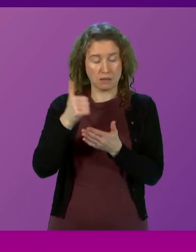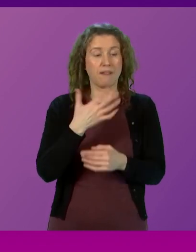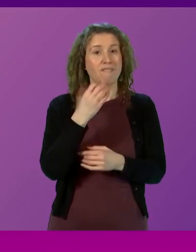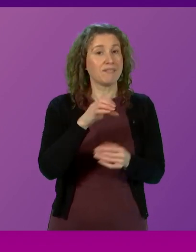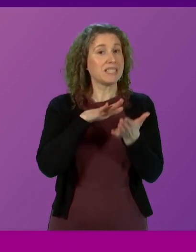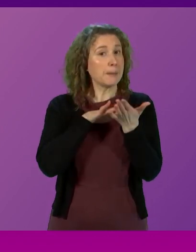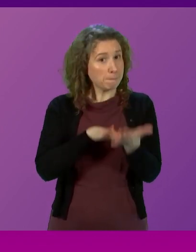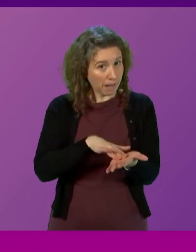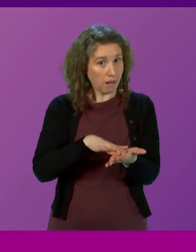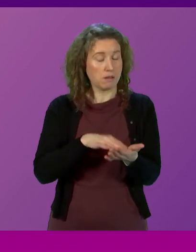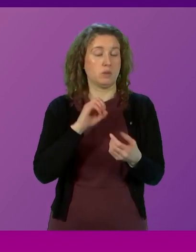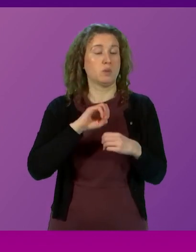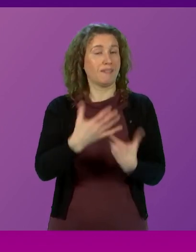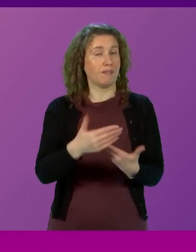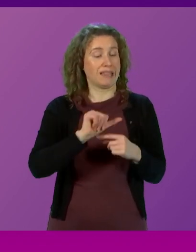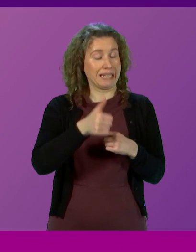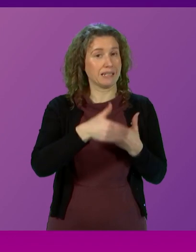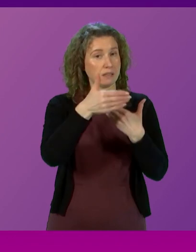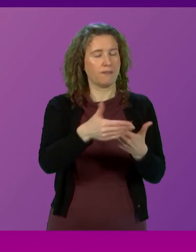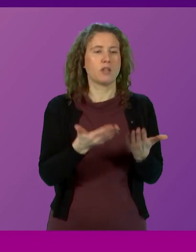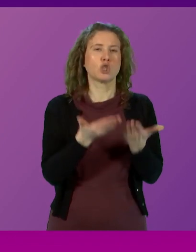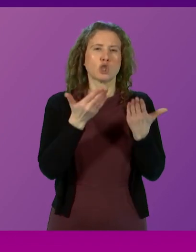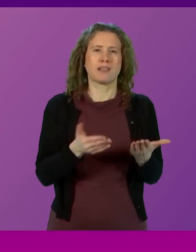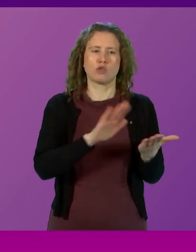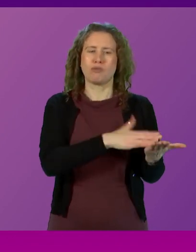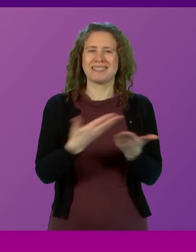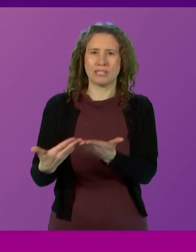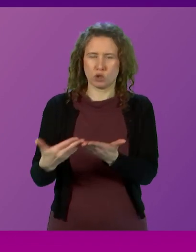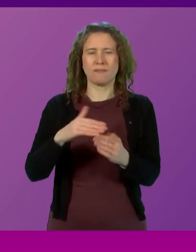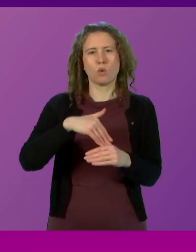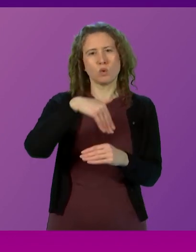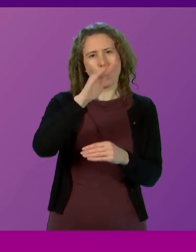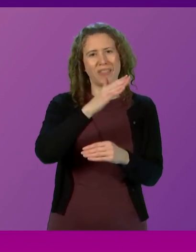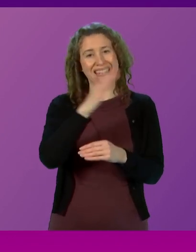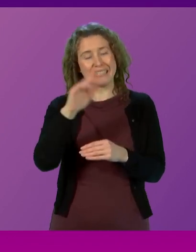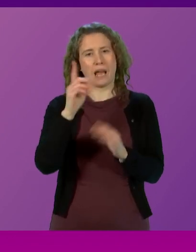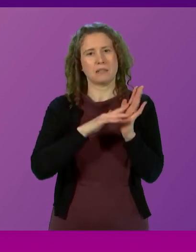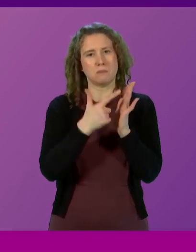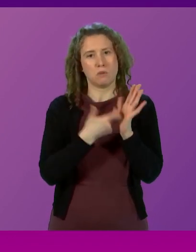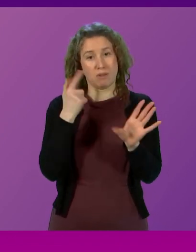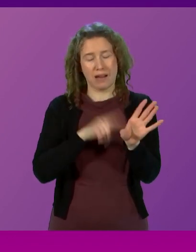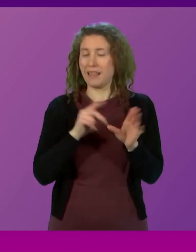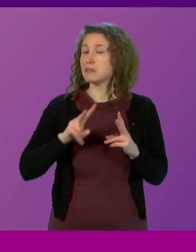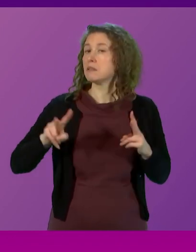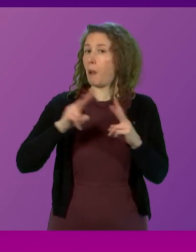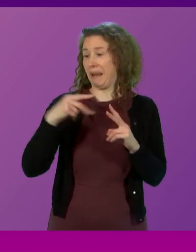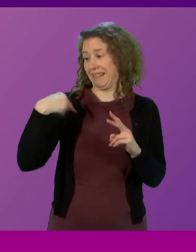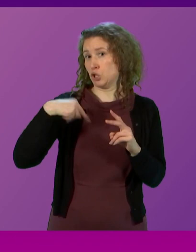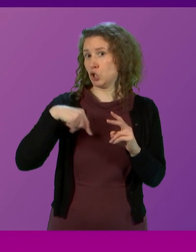investing £50 million to deliver the next phase of the Just Transition Fund for the North East and for Moray, more than doubling this year's